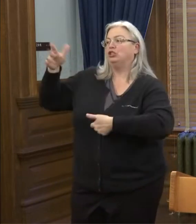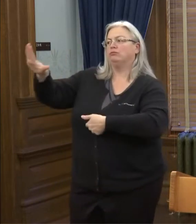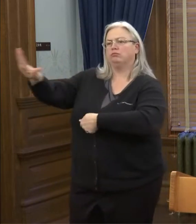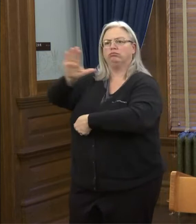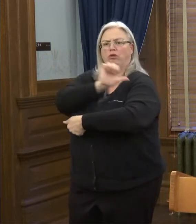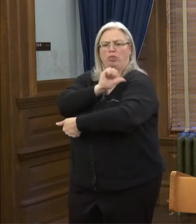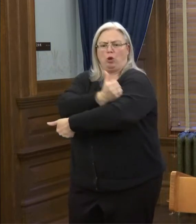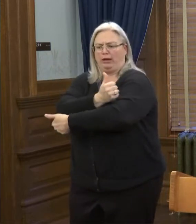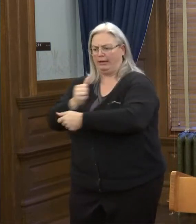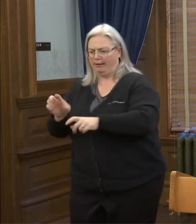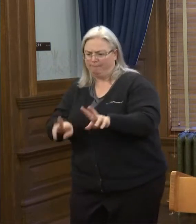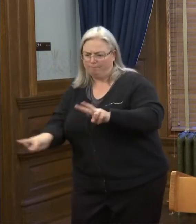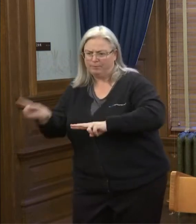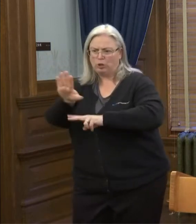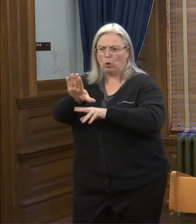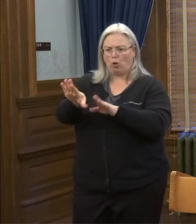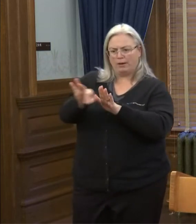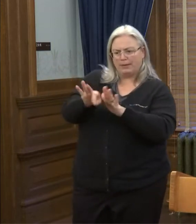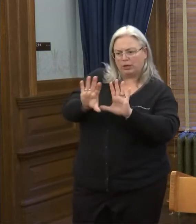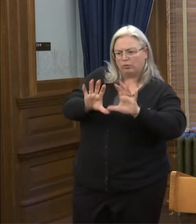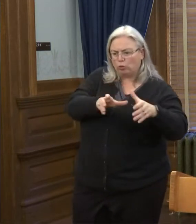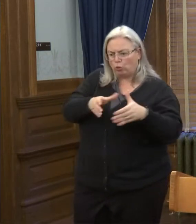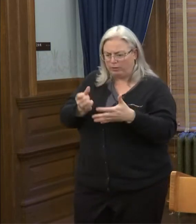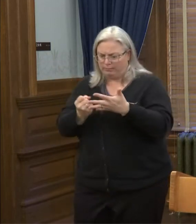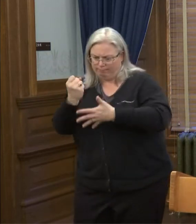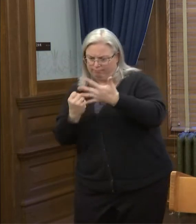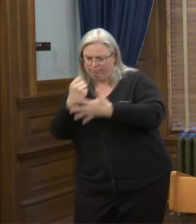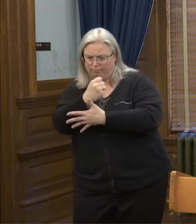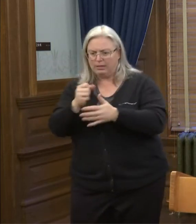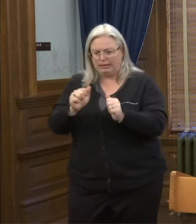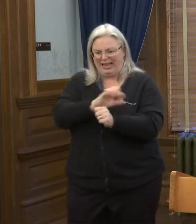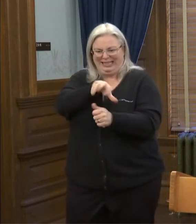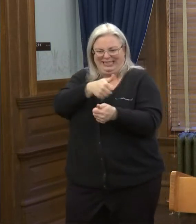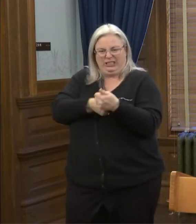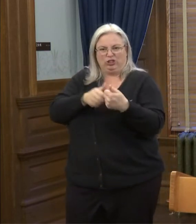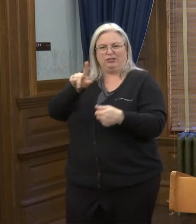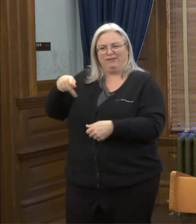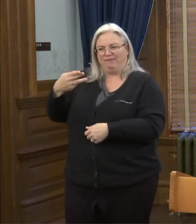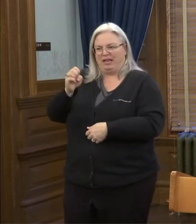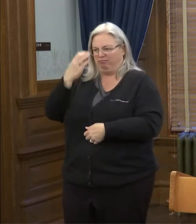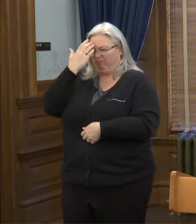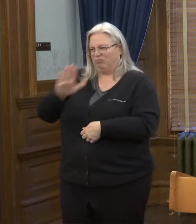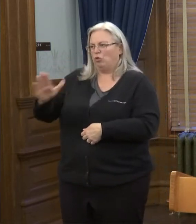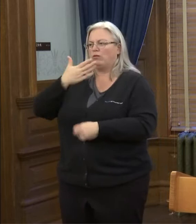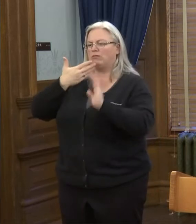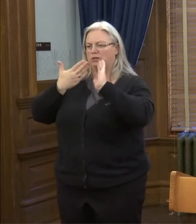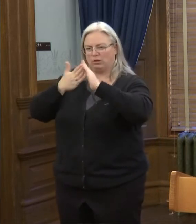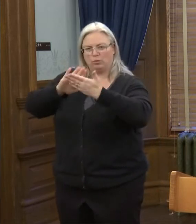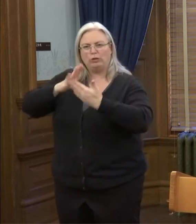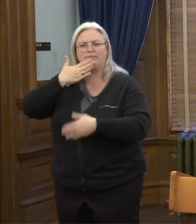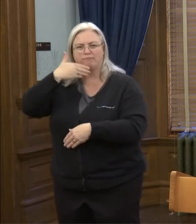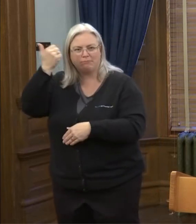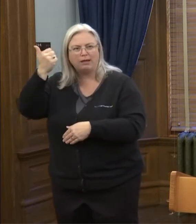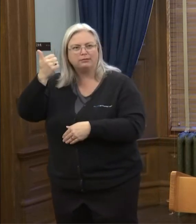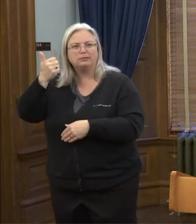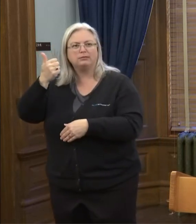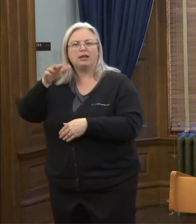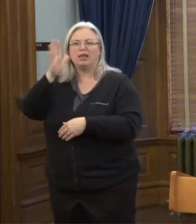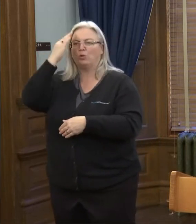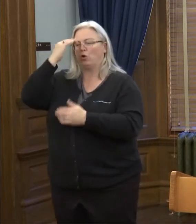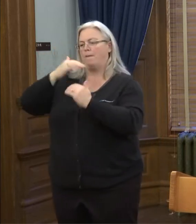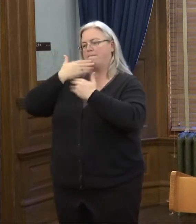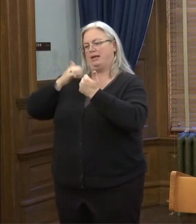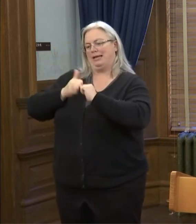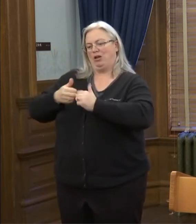authority to prioritize their their chosen groups within each phase. They know their communities best, and they will know